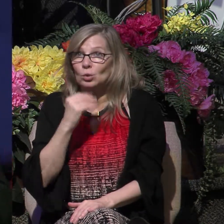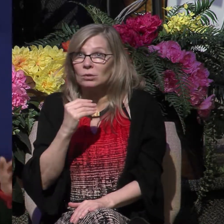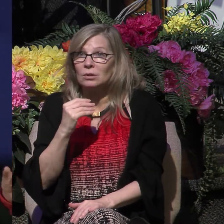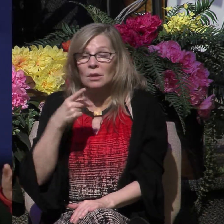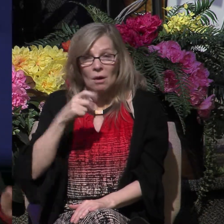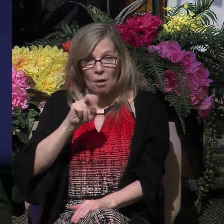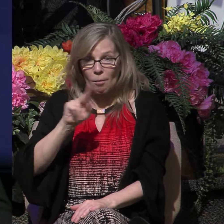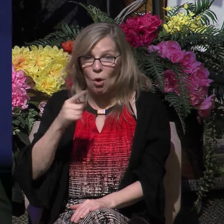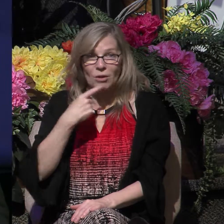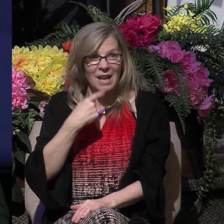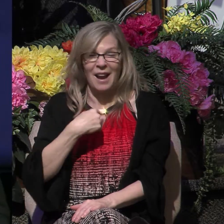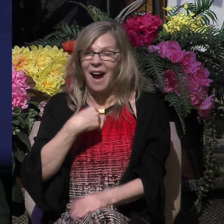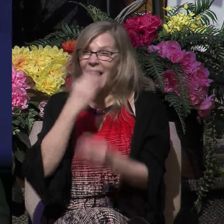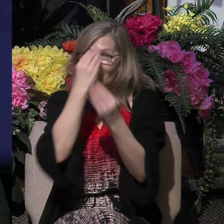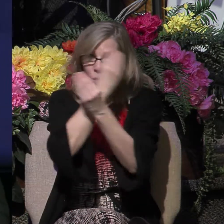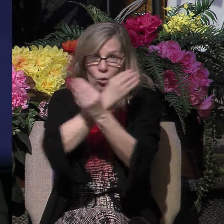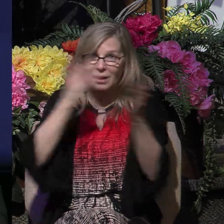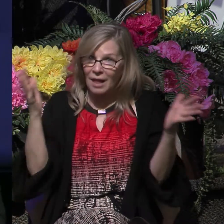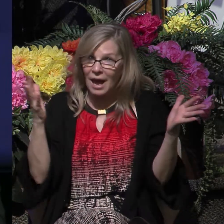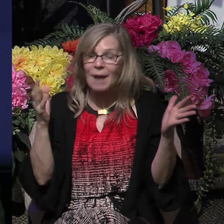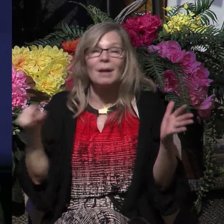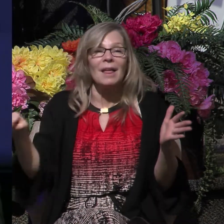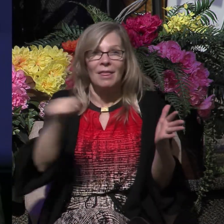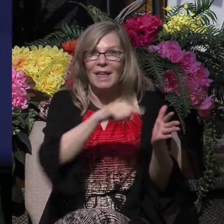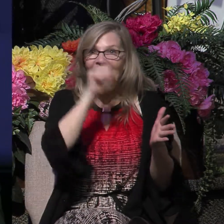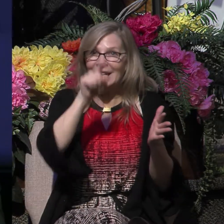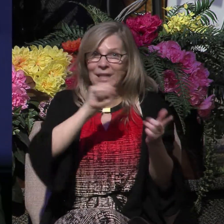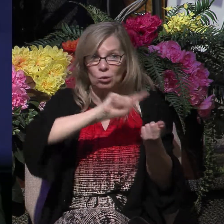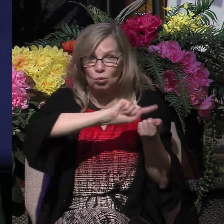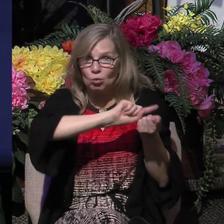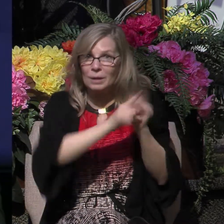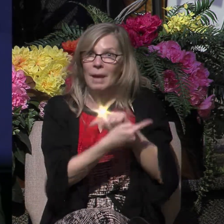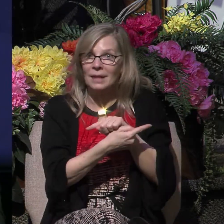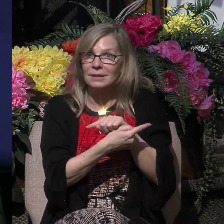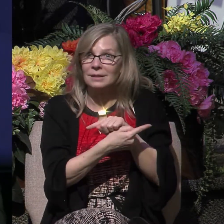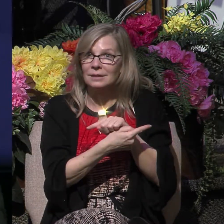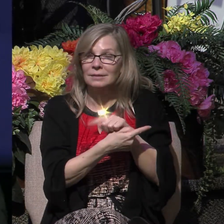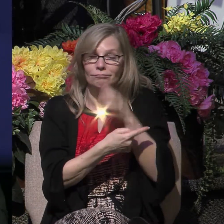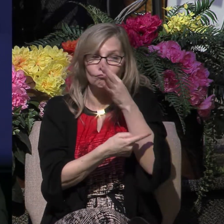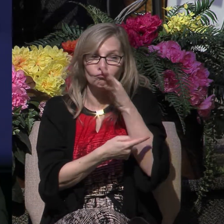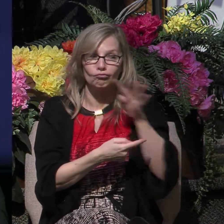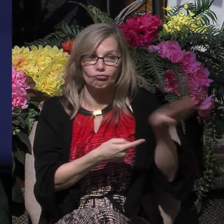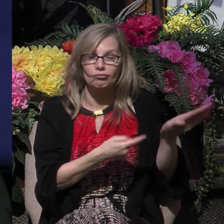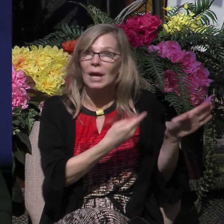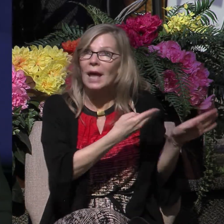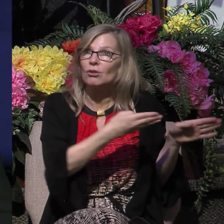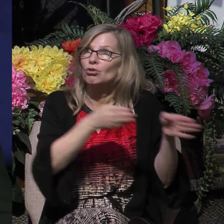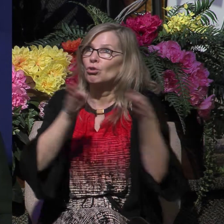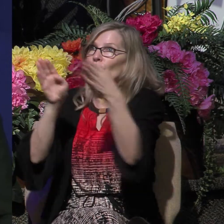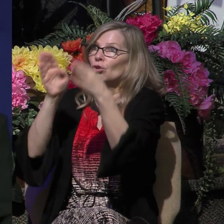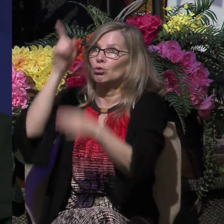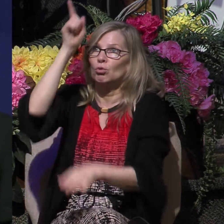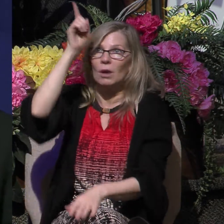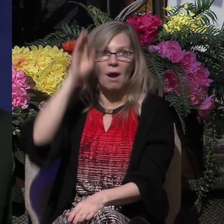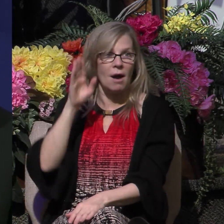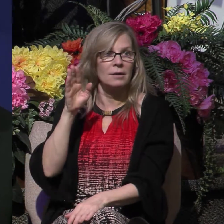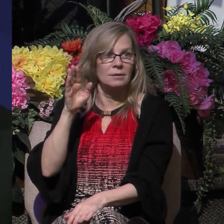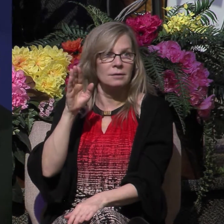I proclaim that they should repent and turn to God, performing deeds